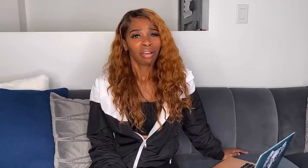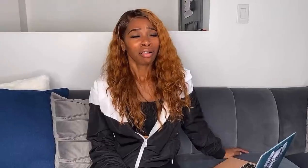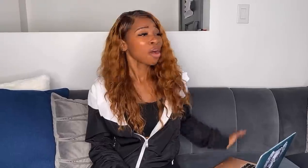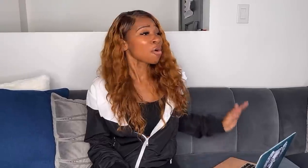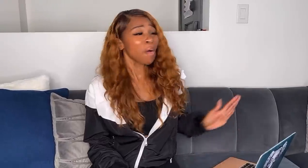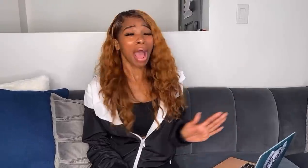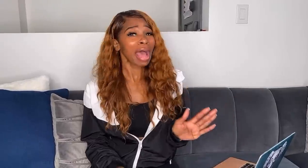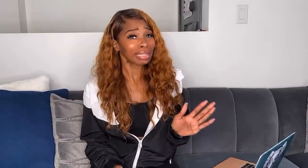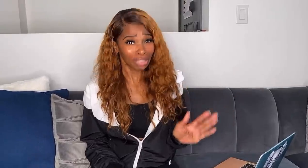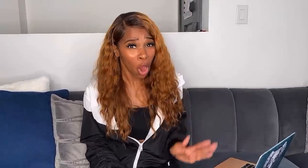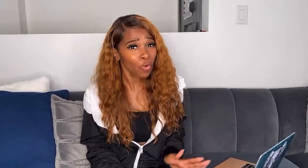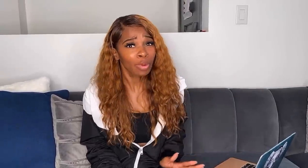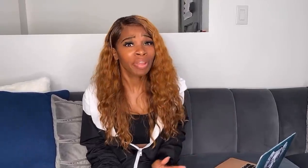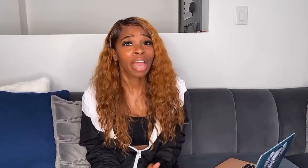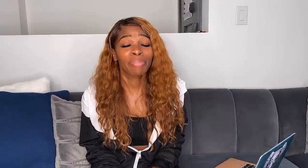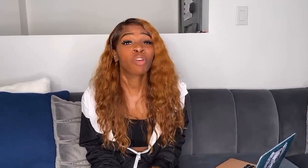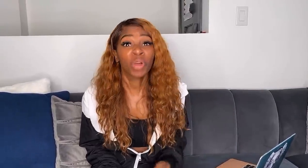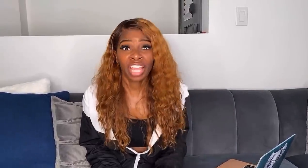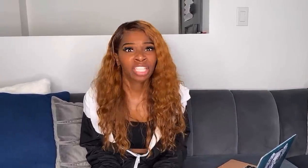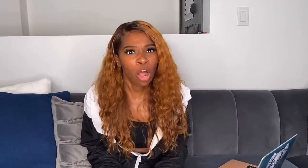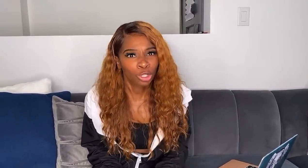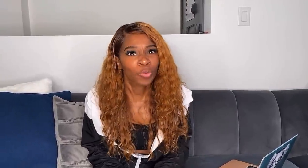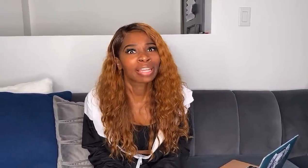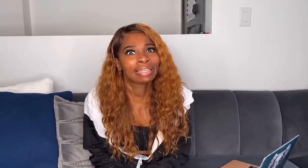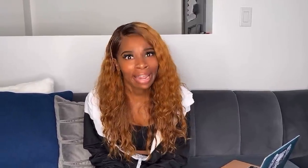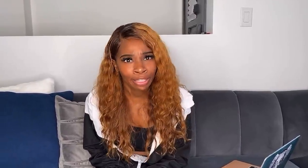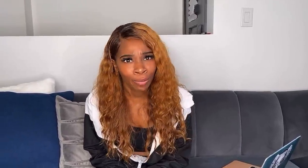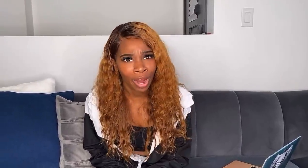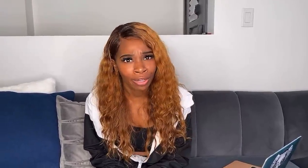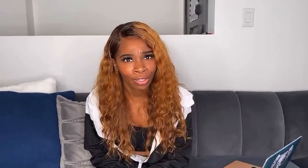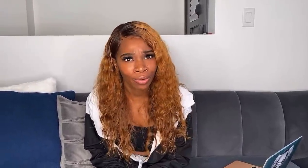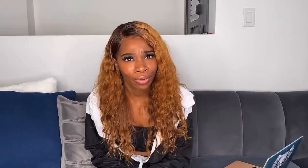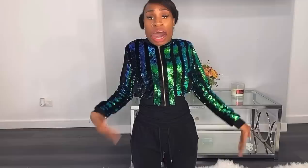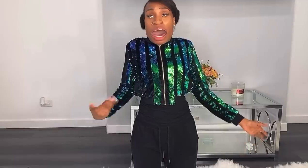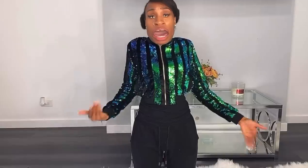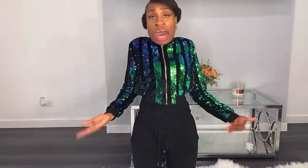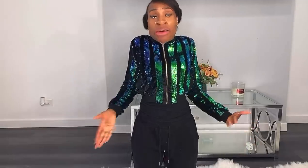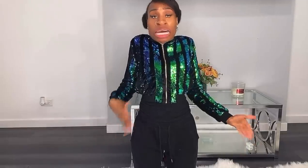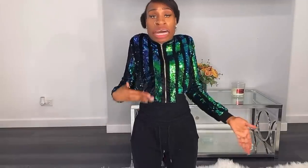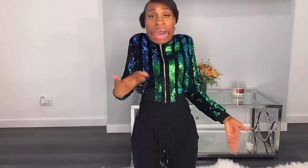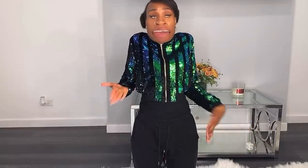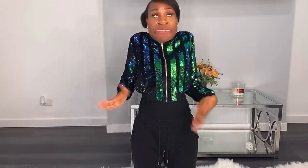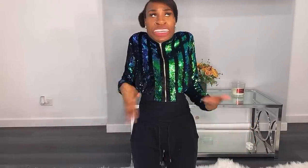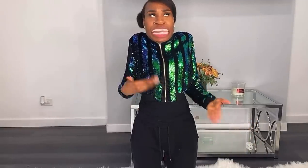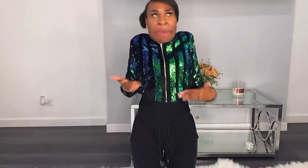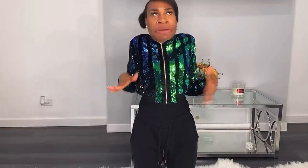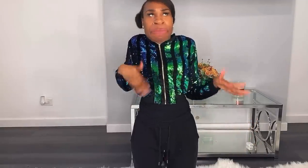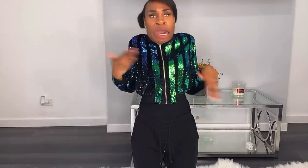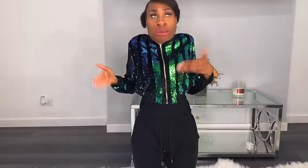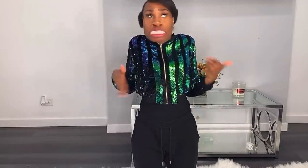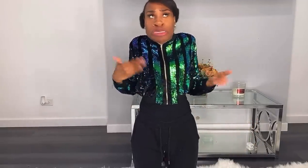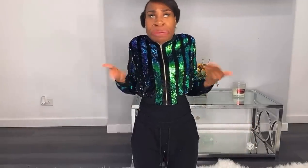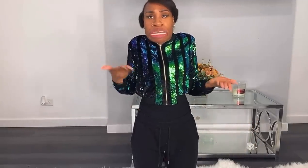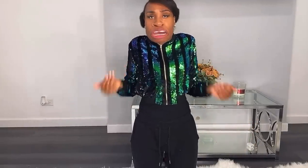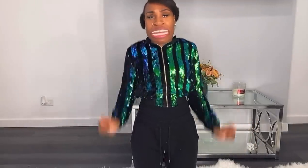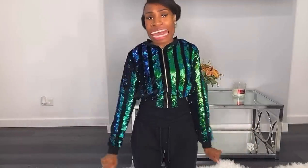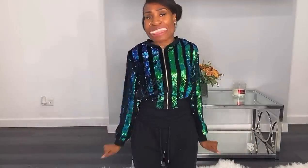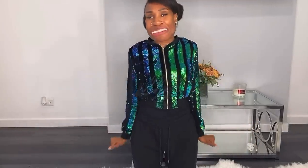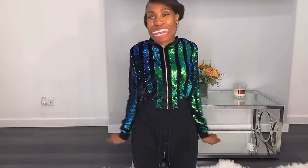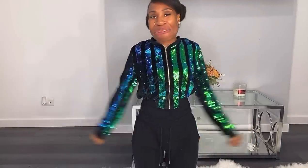Coco I don't remember that being what they taught you in dance rehearsal oh uh I figured I put my own spin on it I thought that I